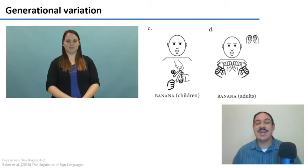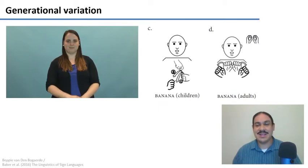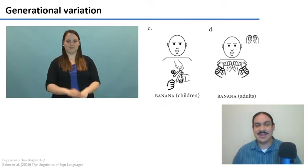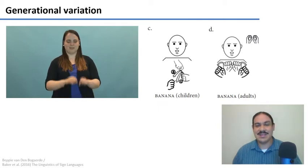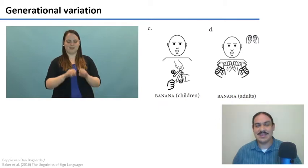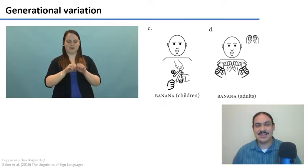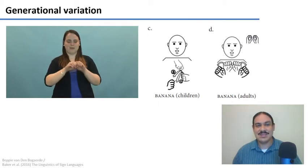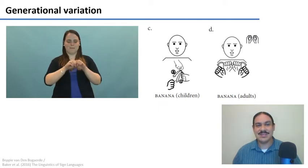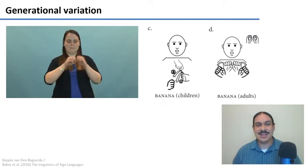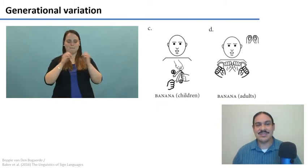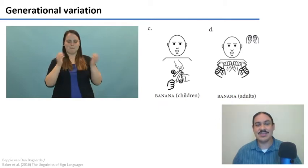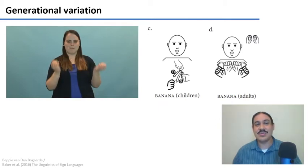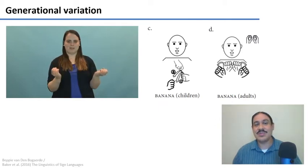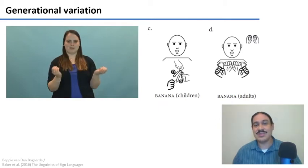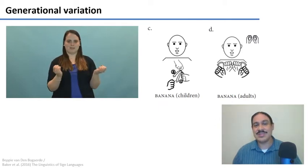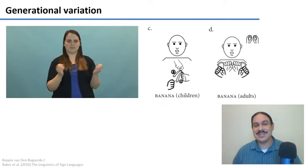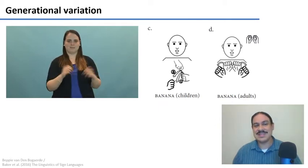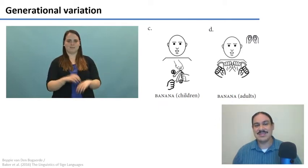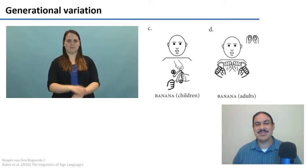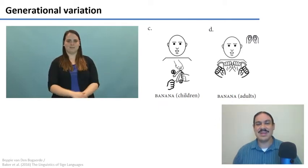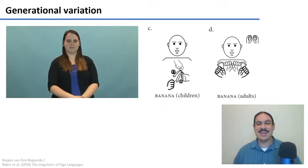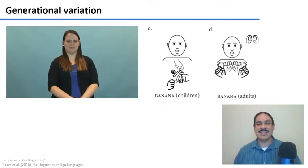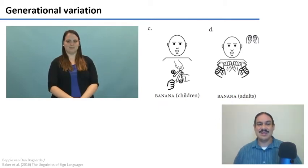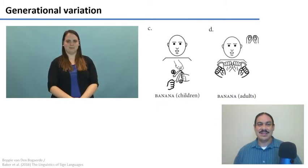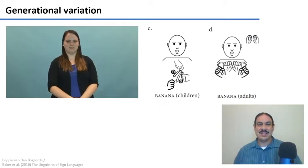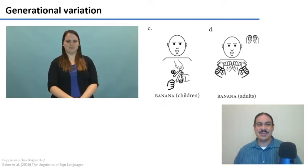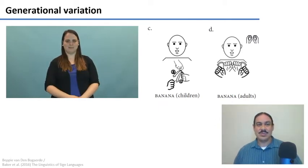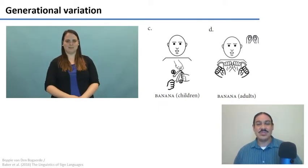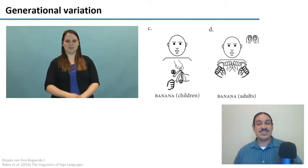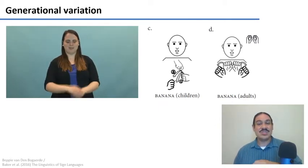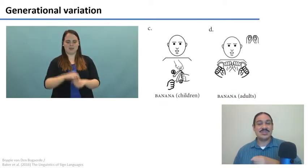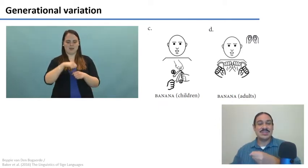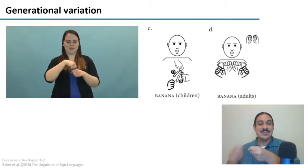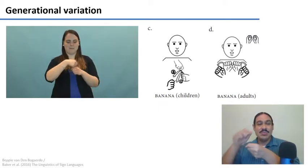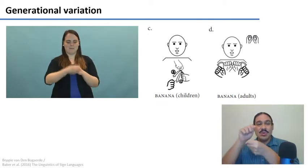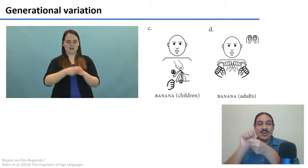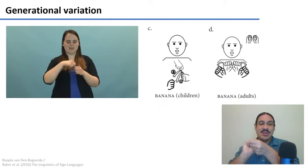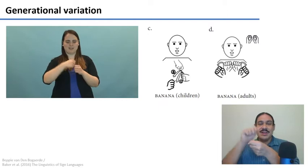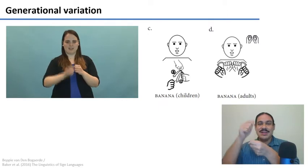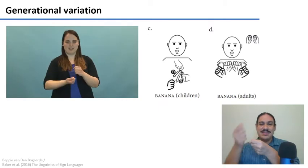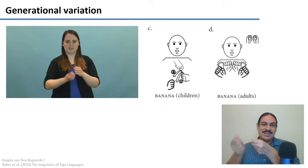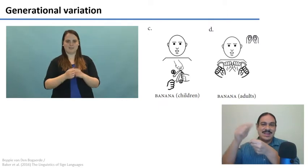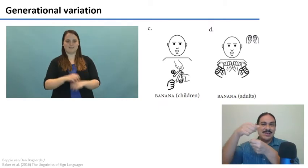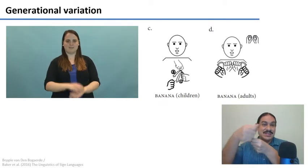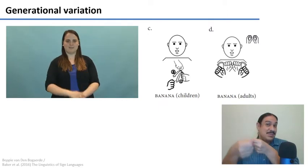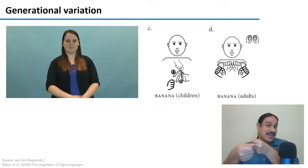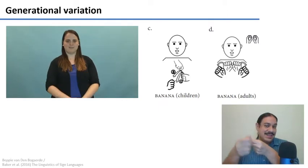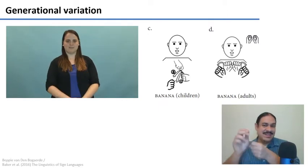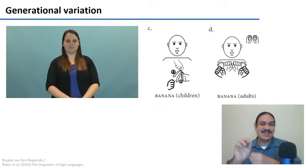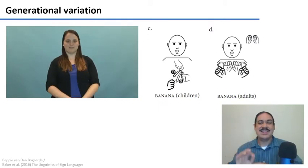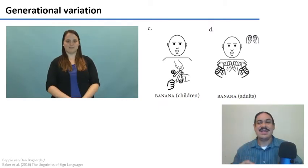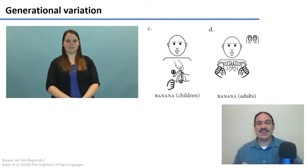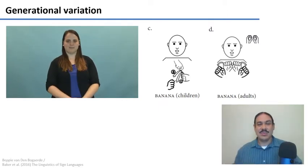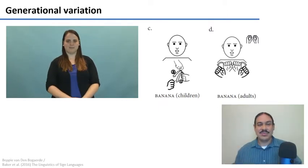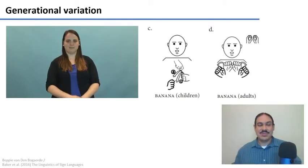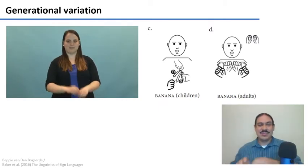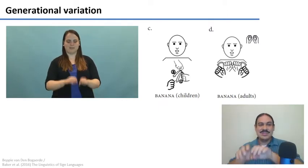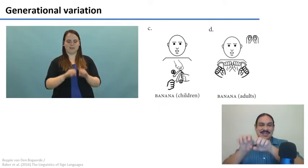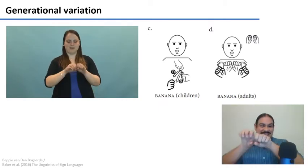and there's a word for adults banana so the word for children is more iconic and you can see how it's appealing and the word for adults i guess